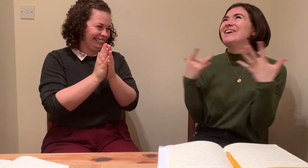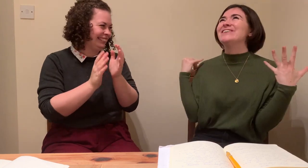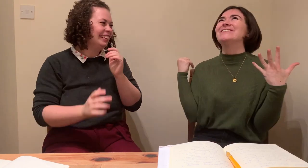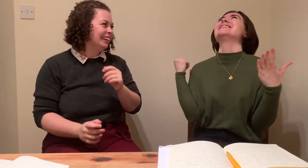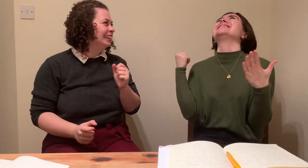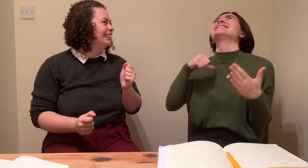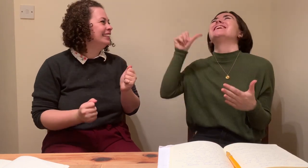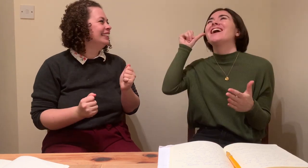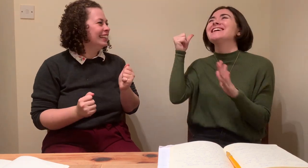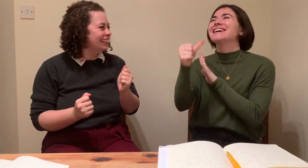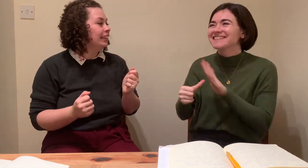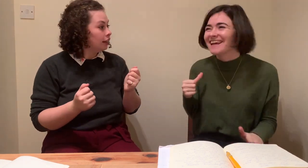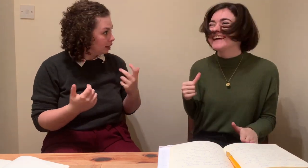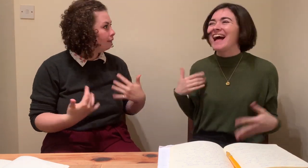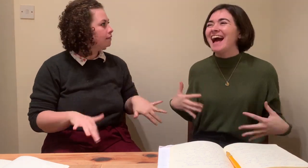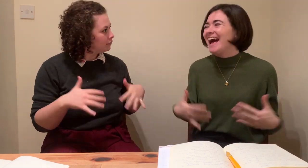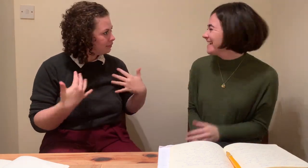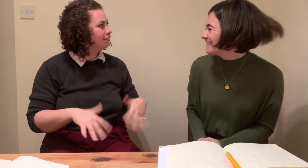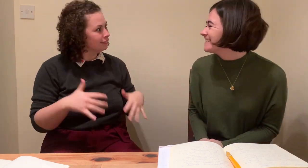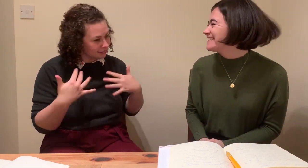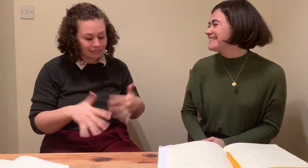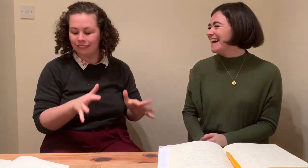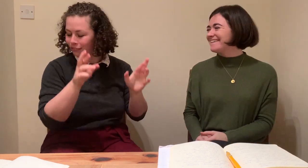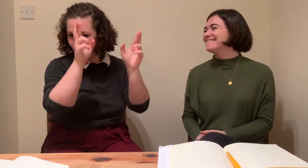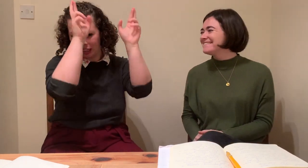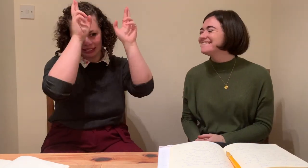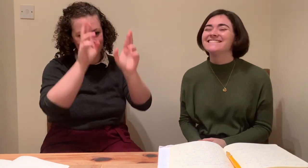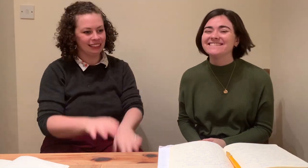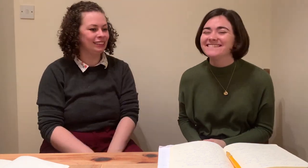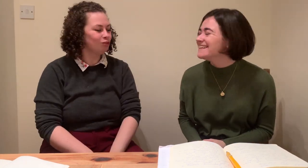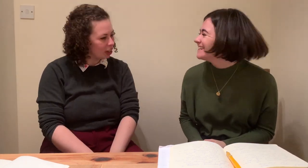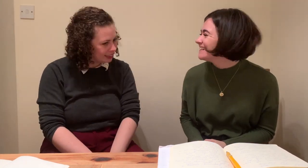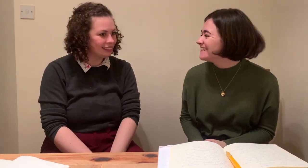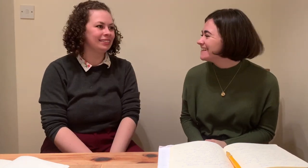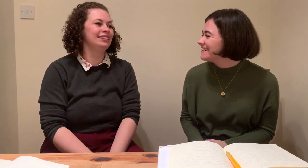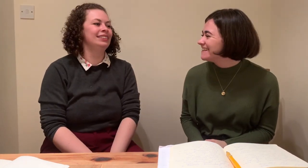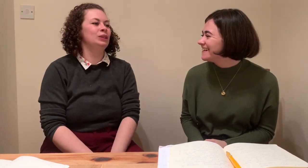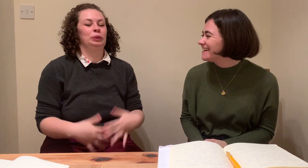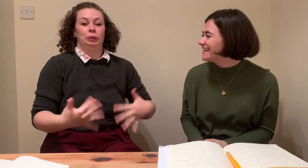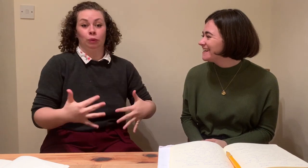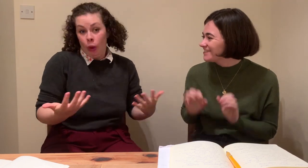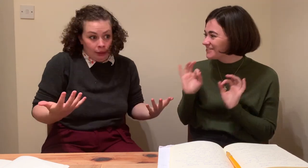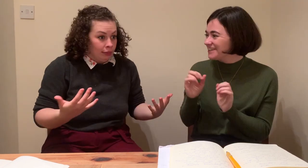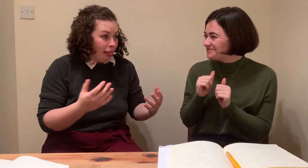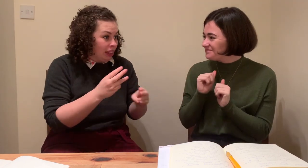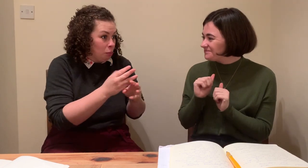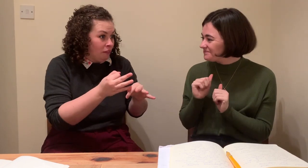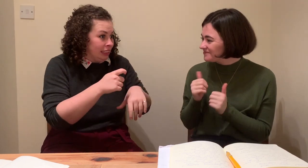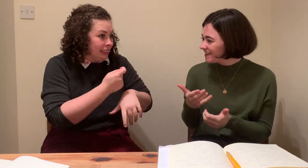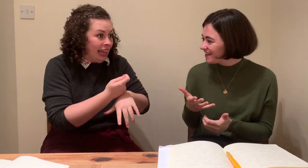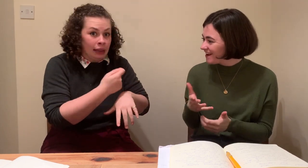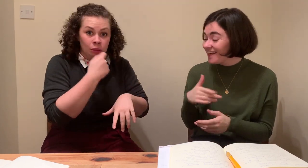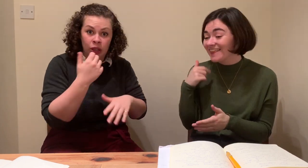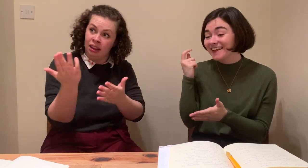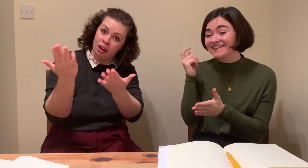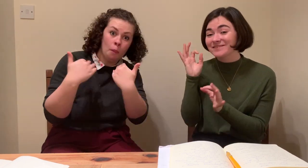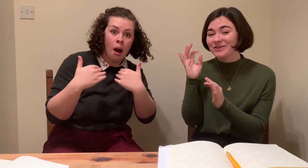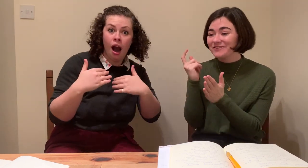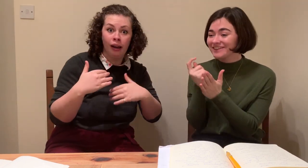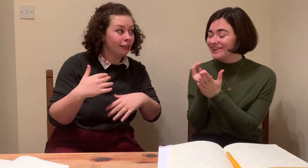woman, a mother of two. She's a working deaf interpreter, plus she also works in the Centre for Deaf Studies under Trinity College Dublin as an assistant